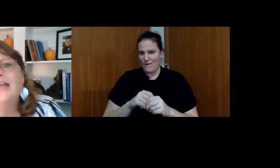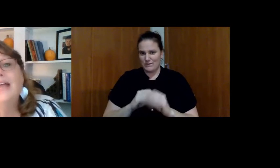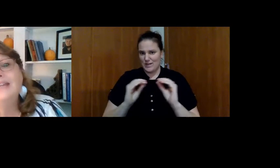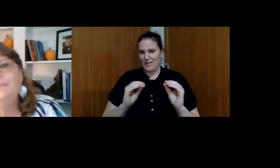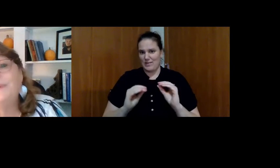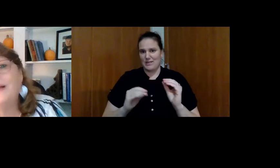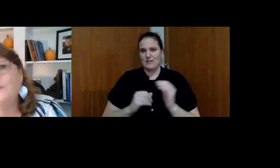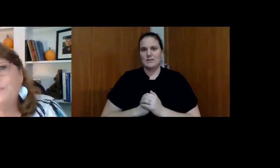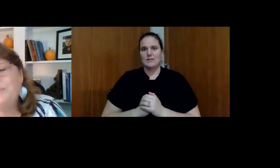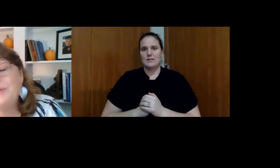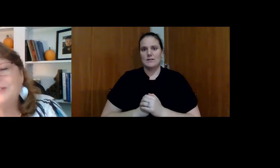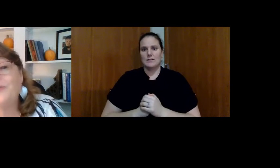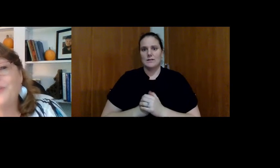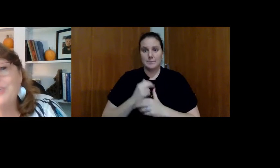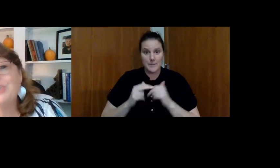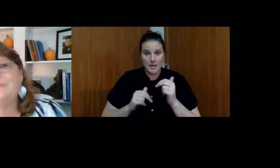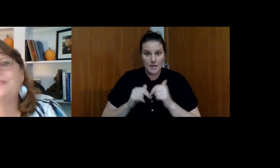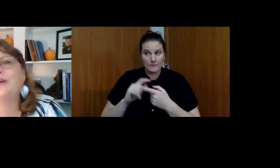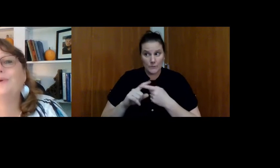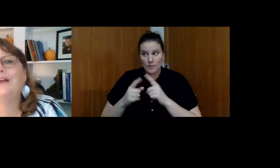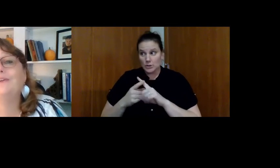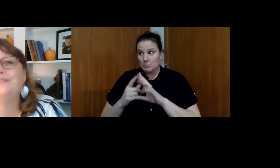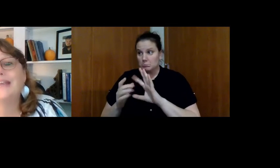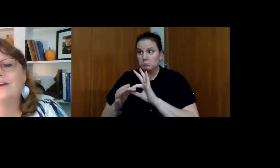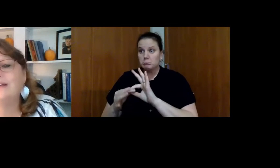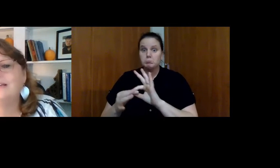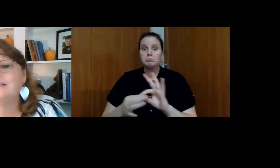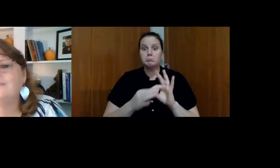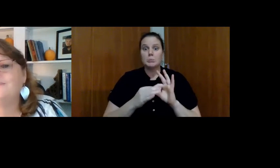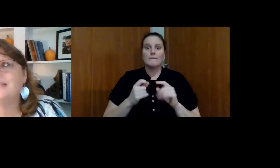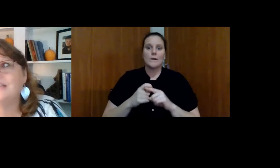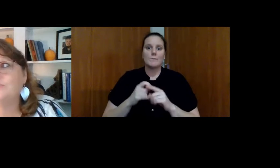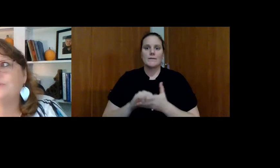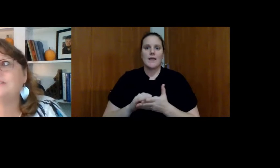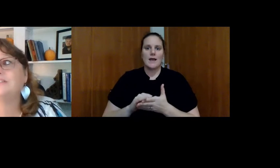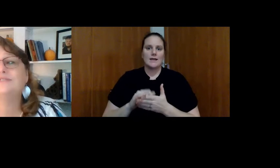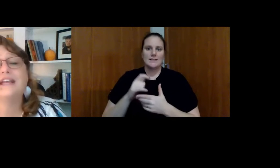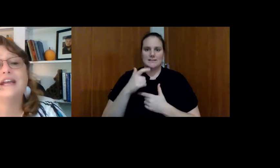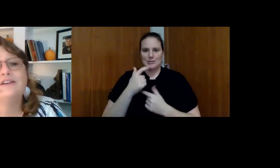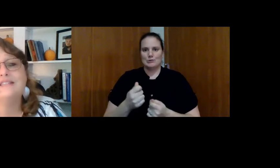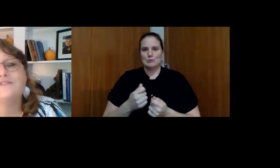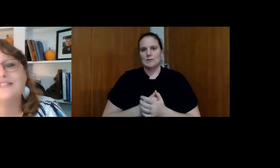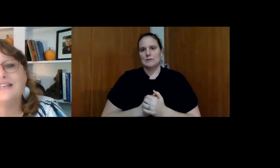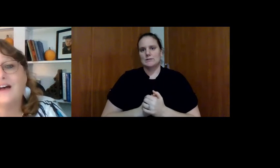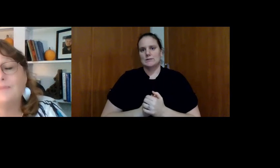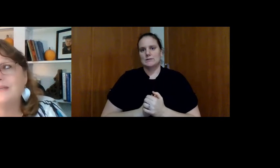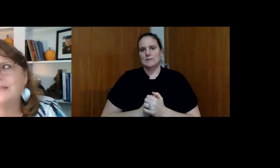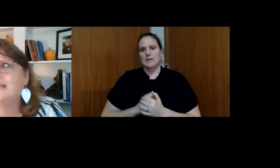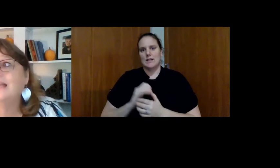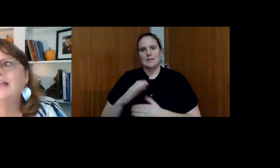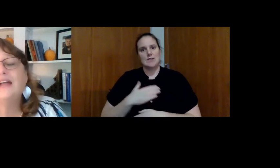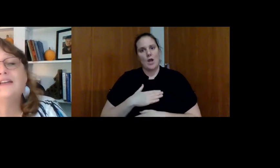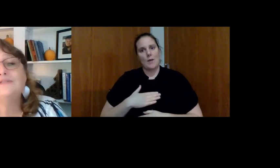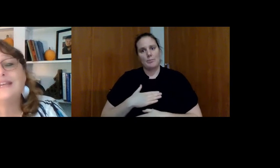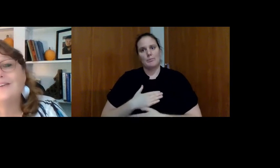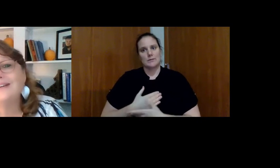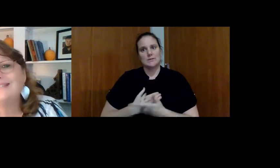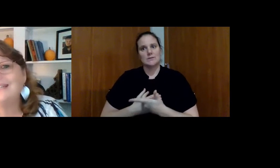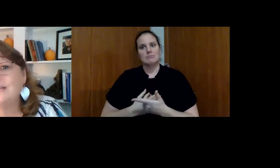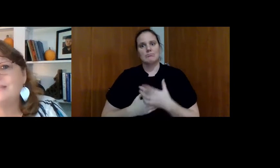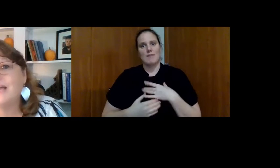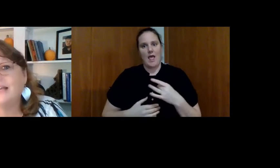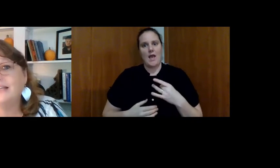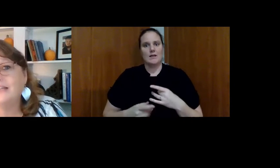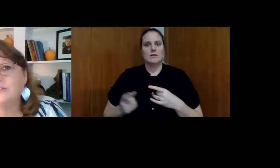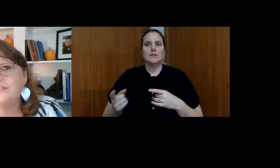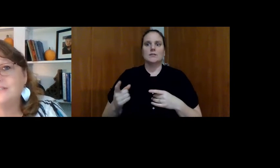all. And he built friendships around those areas of his interests, those areas of his hobbies, and those areas